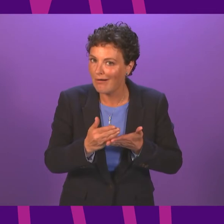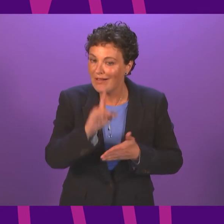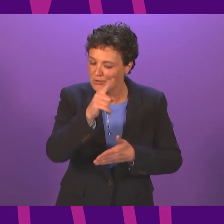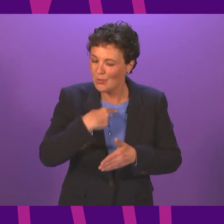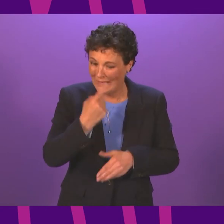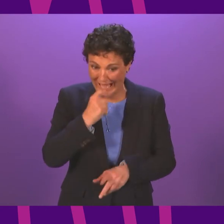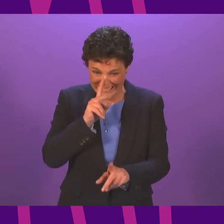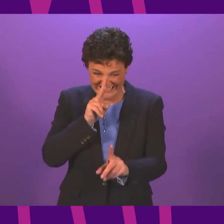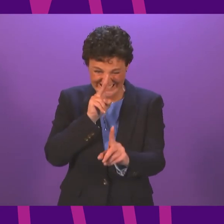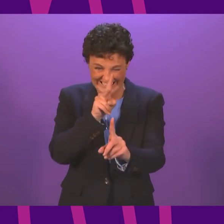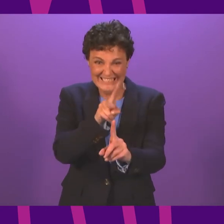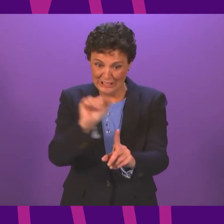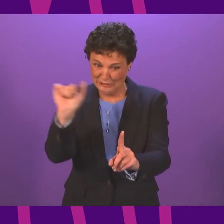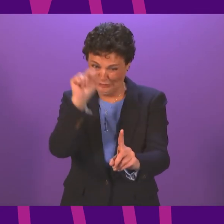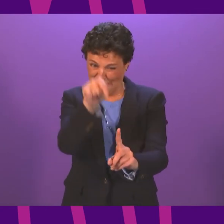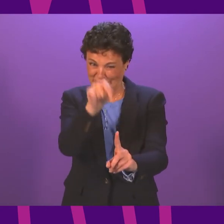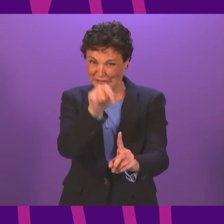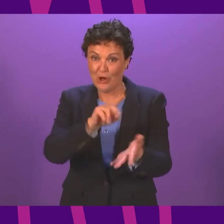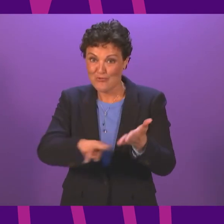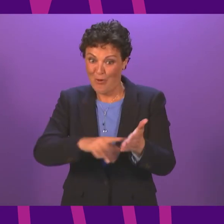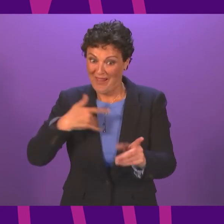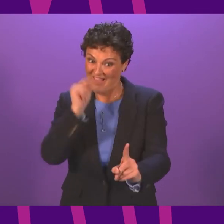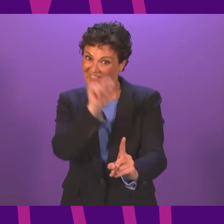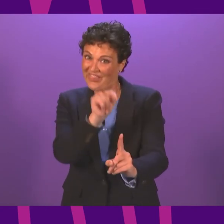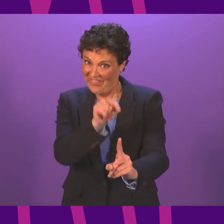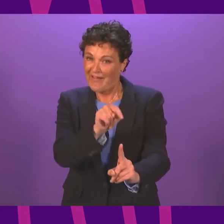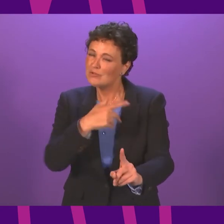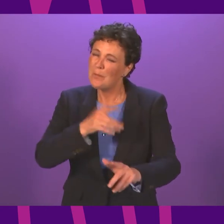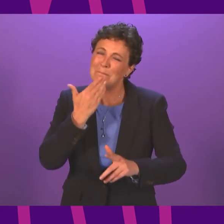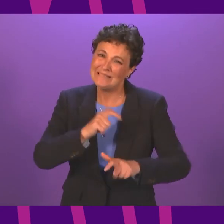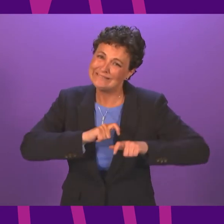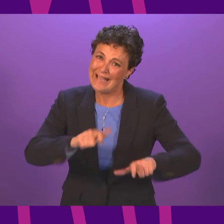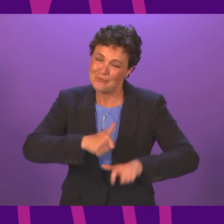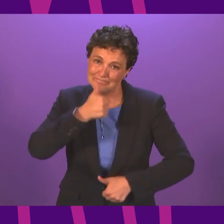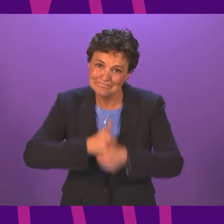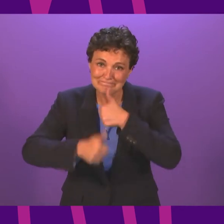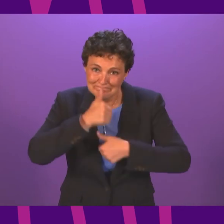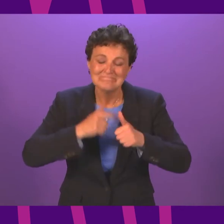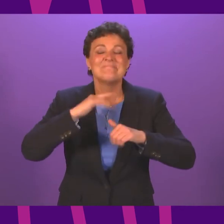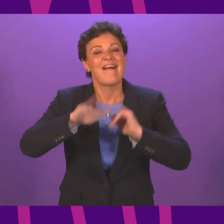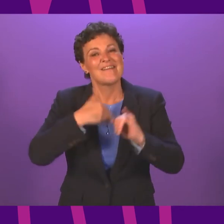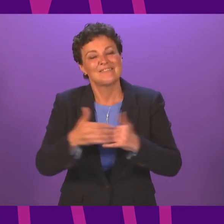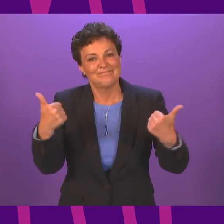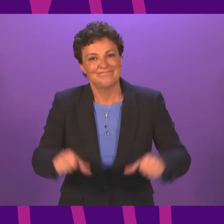closer. It is within sight. So let's all stick with it and do whatever is required to get us there.